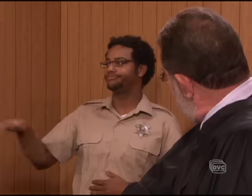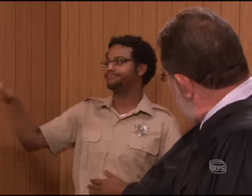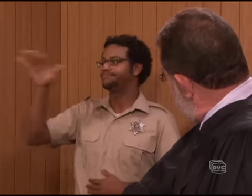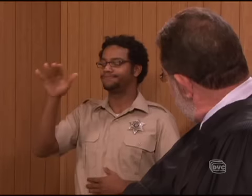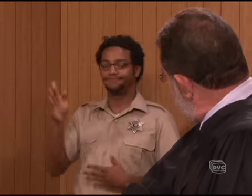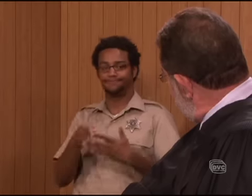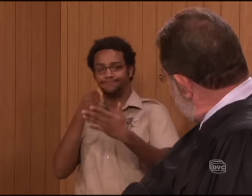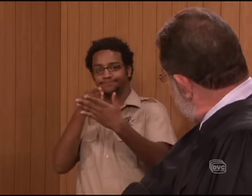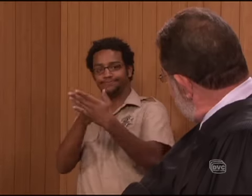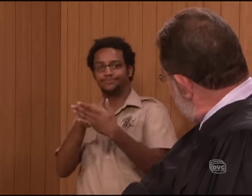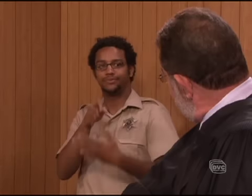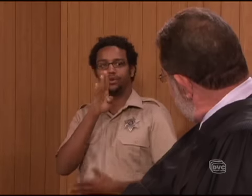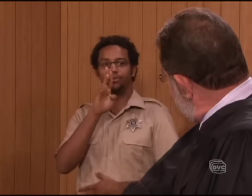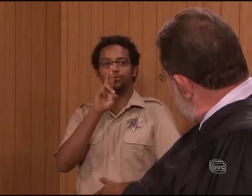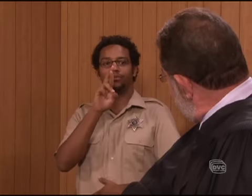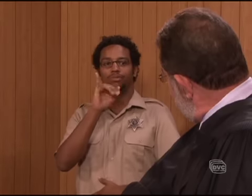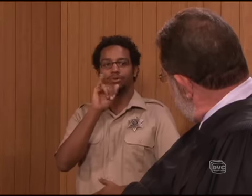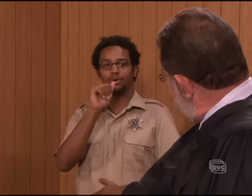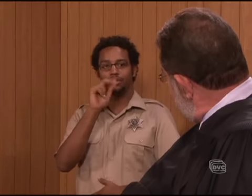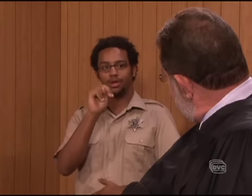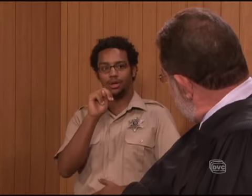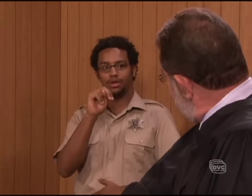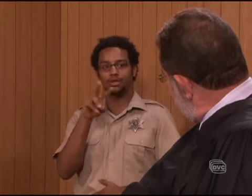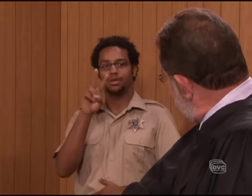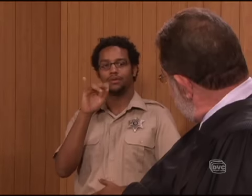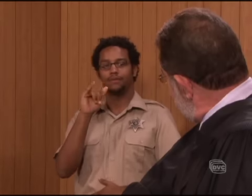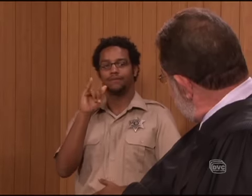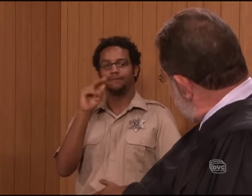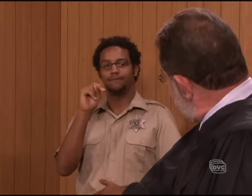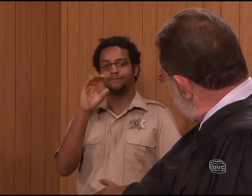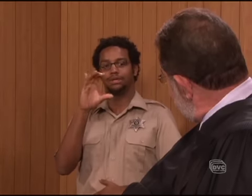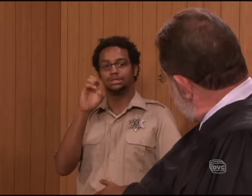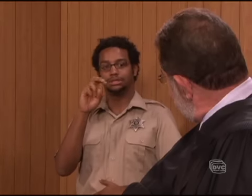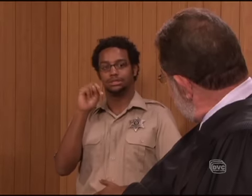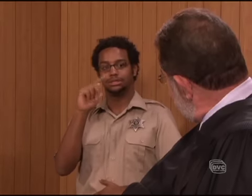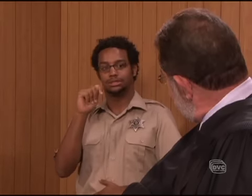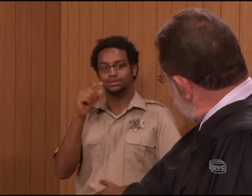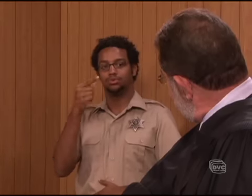The State of Illinois versus Brian Vincent Graham.